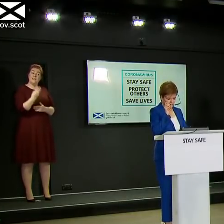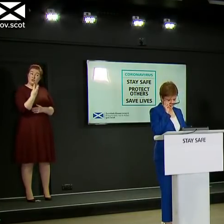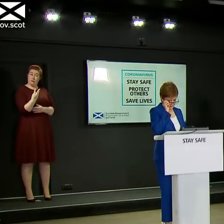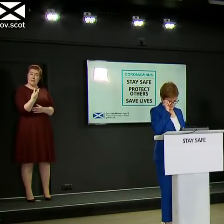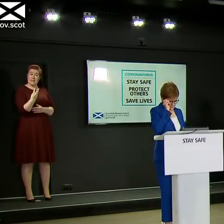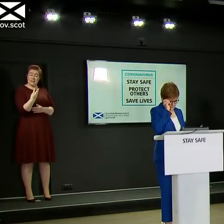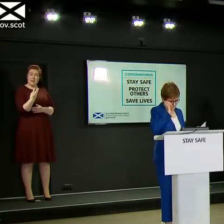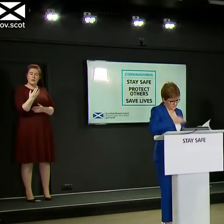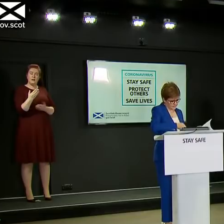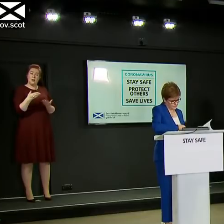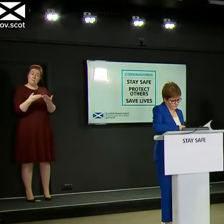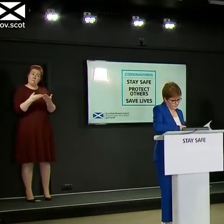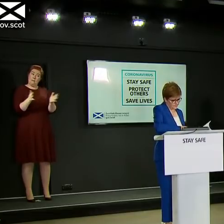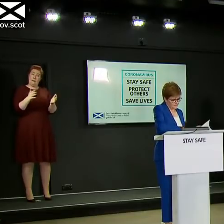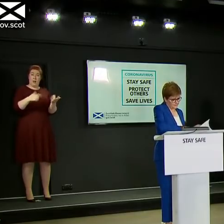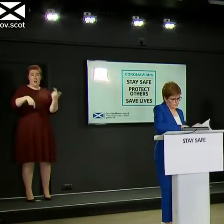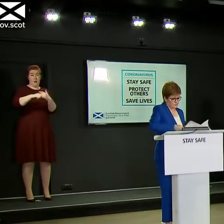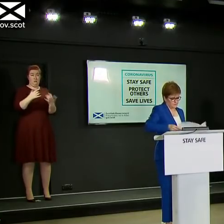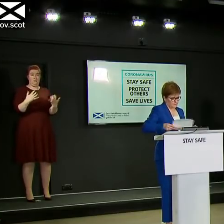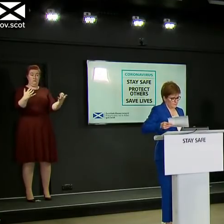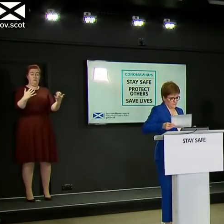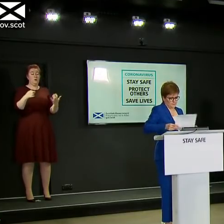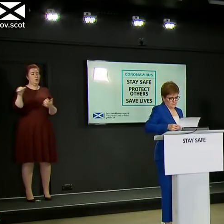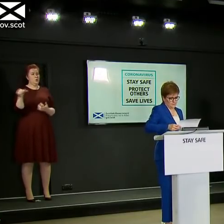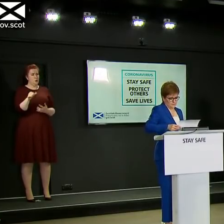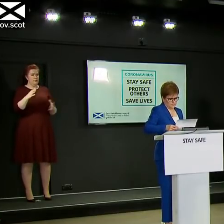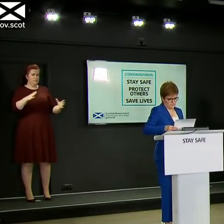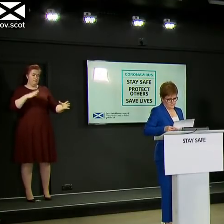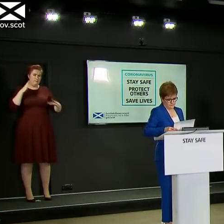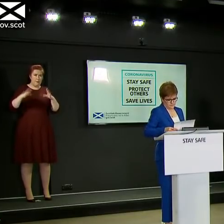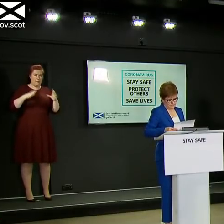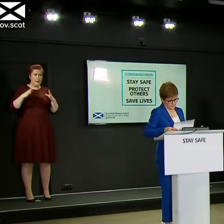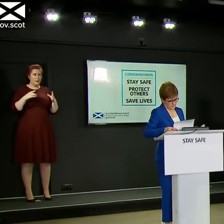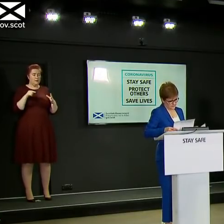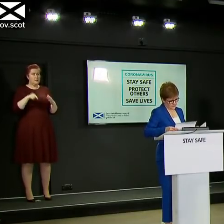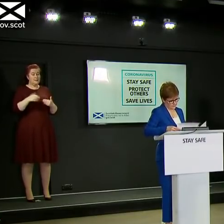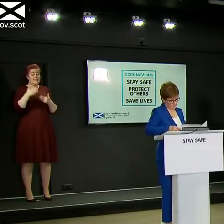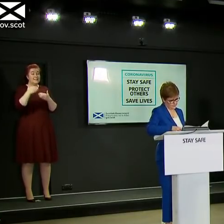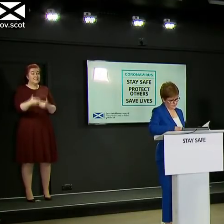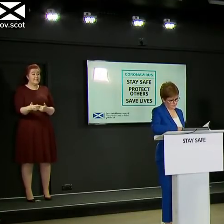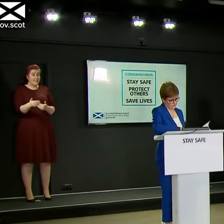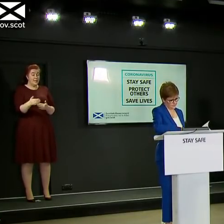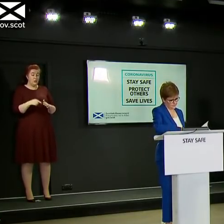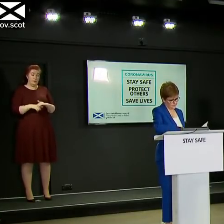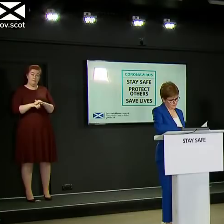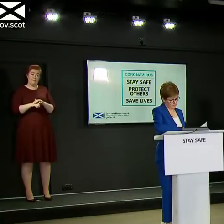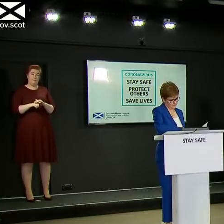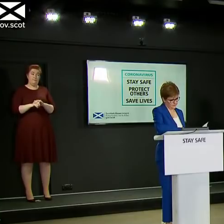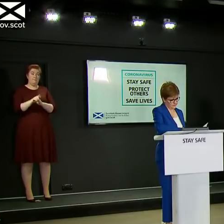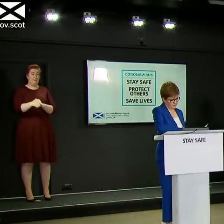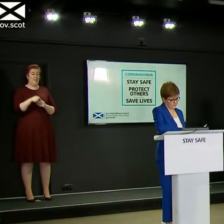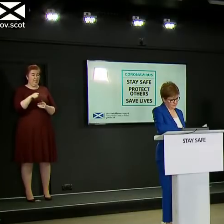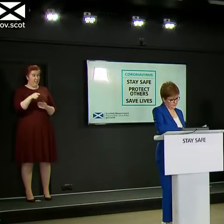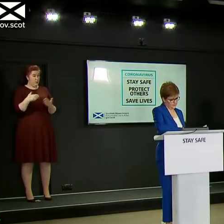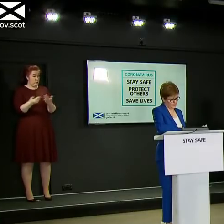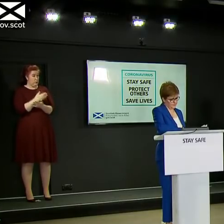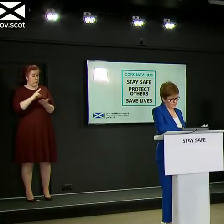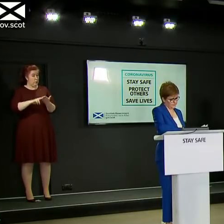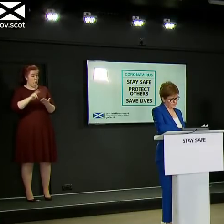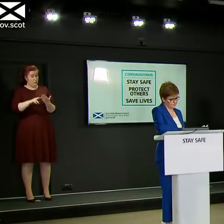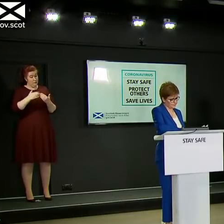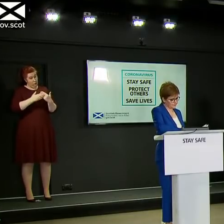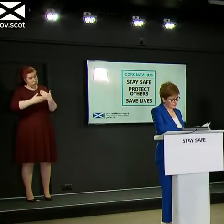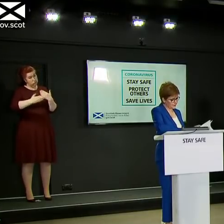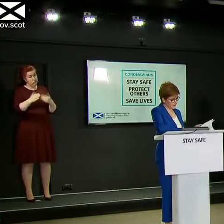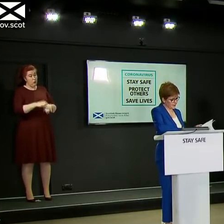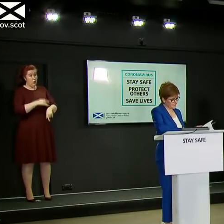now sort of be just getting, being prepared that this stage of exiting lockdown is going to be the new normal for the foreseeable future?